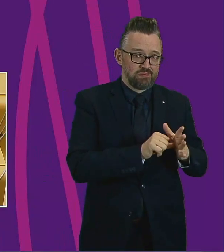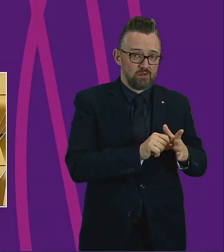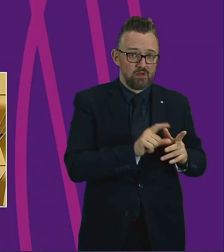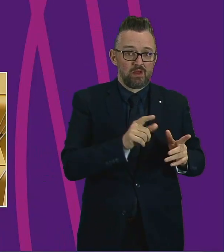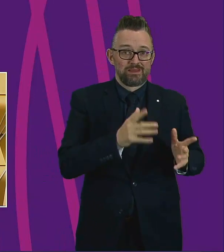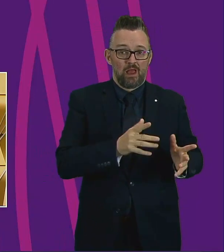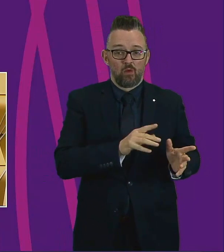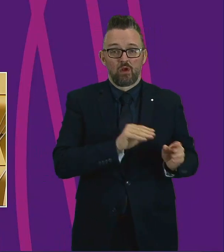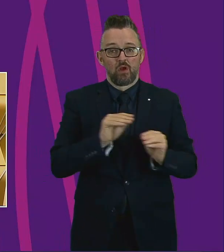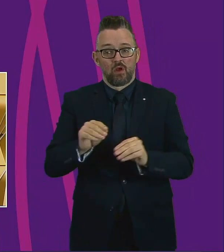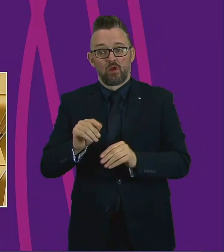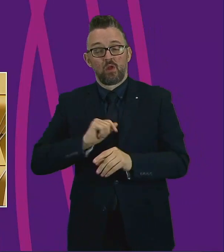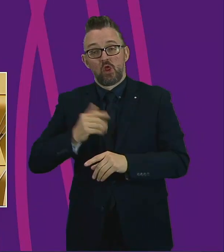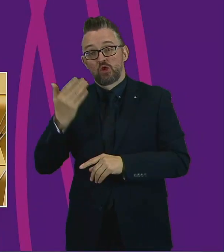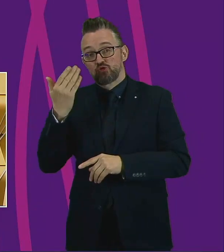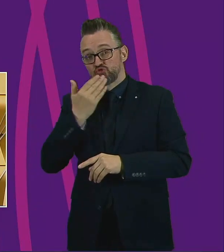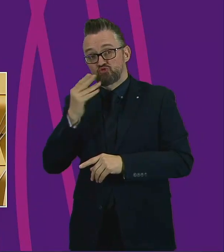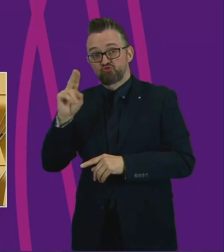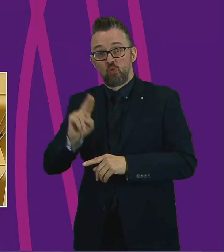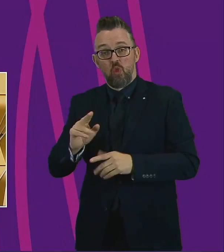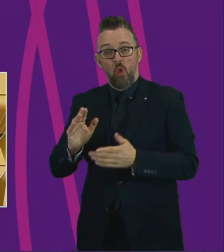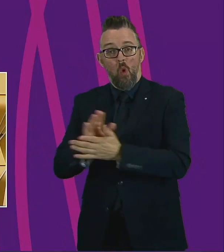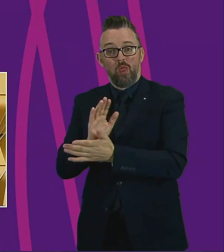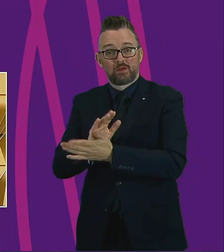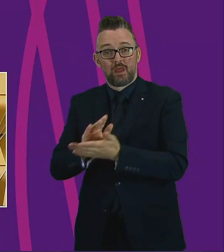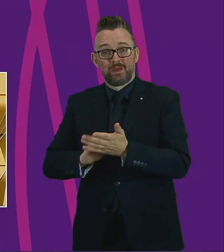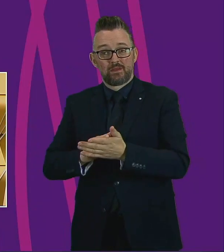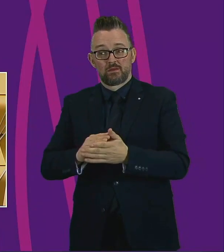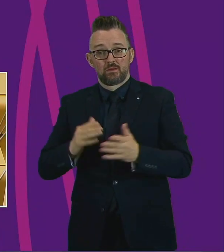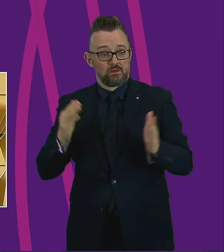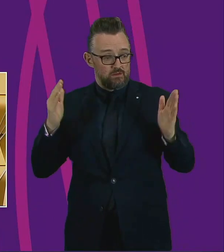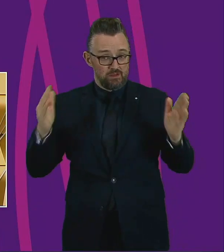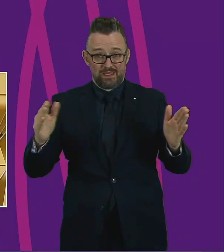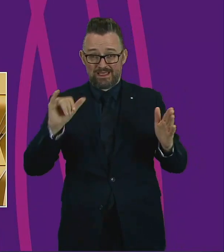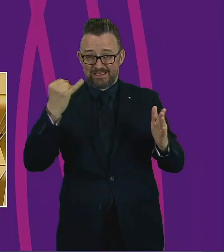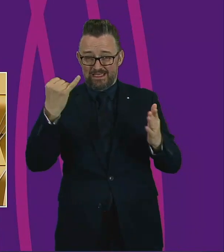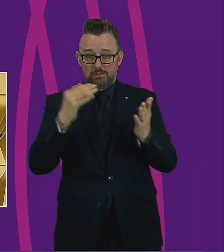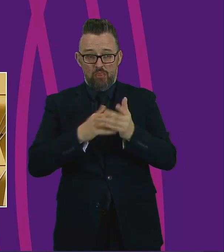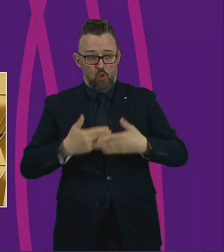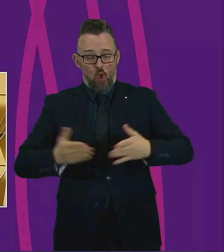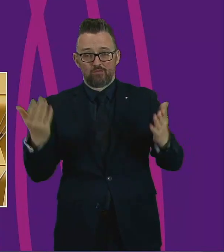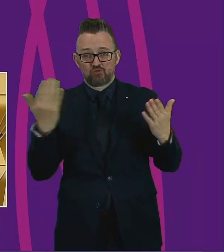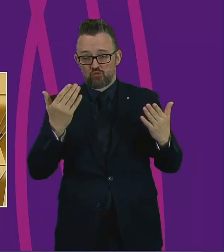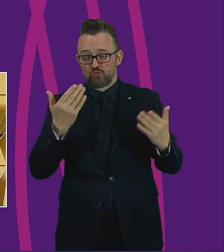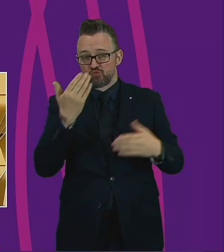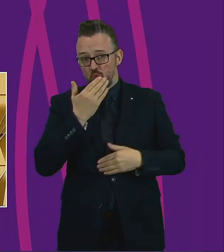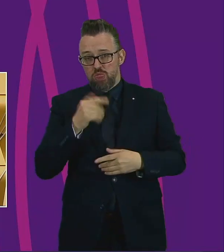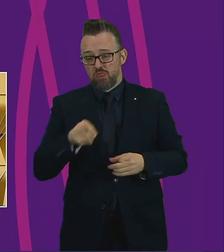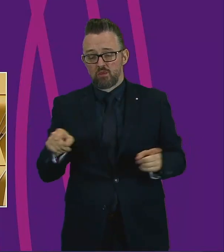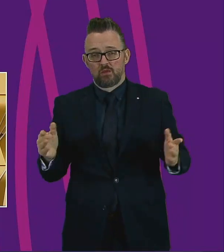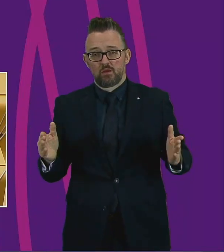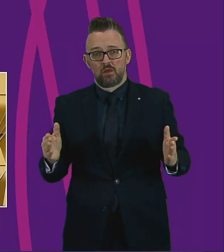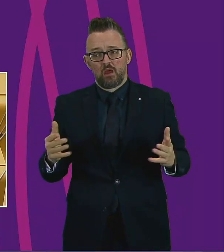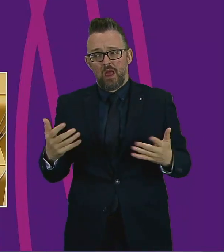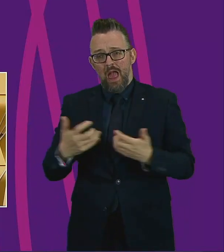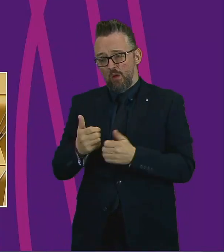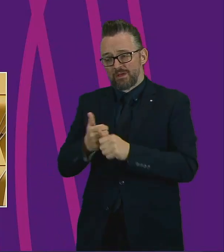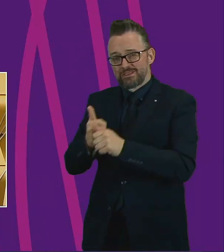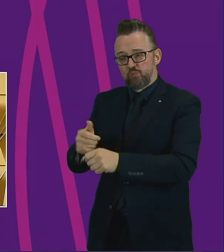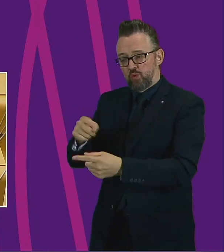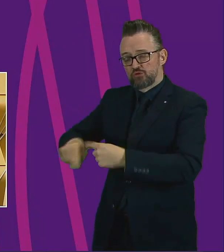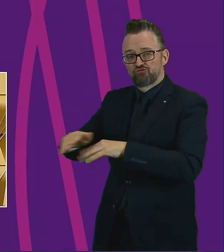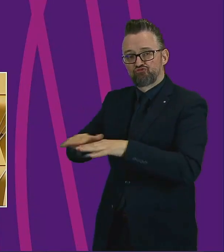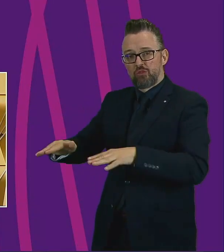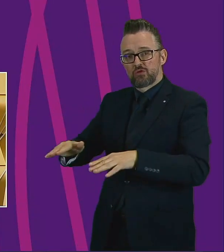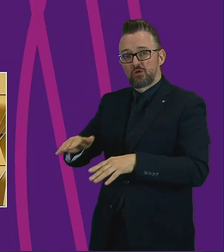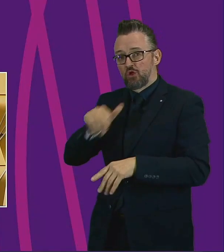going to go into a school holiday period, meaning they're not going to have any respite for six months. What support are we going to put in place for those children across the country so